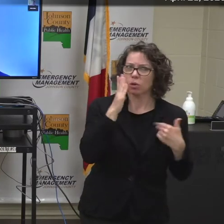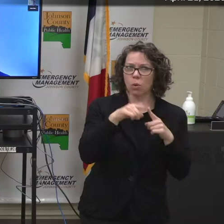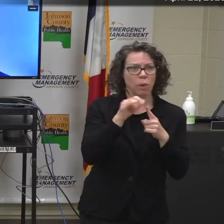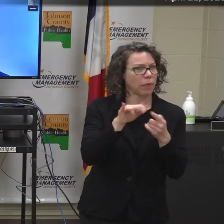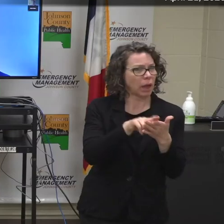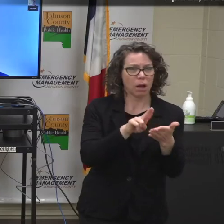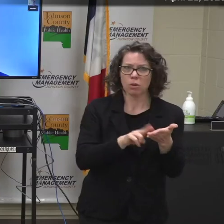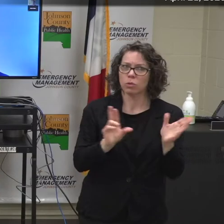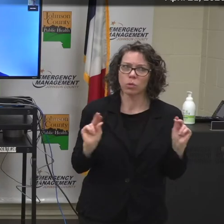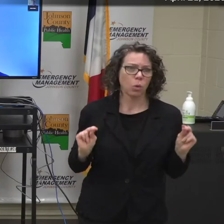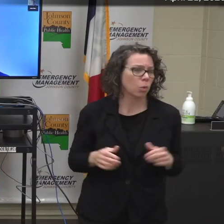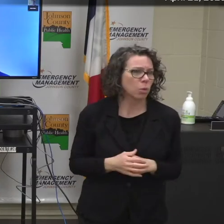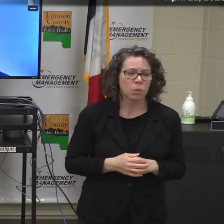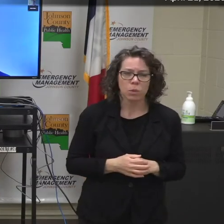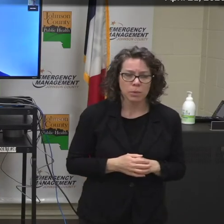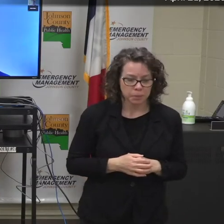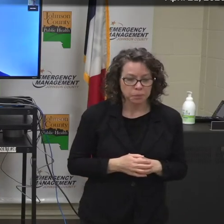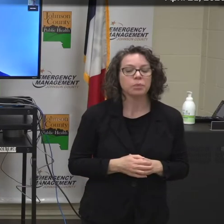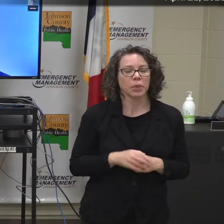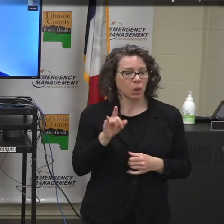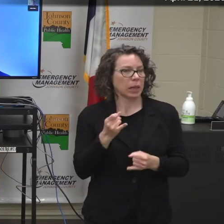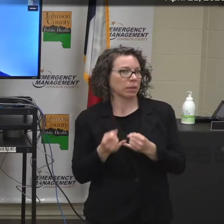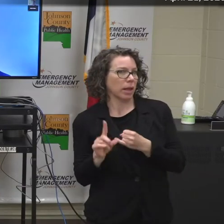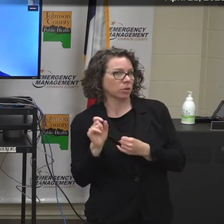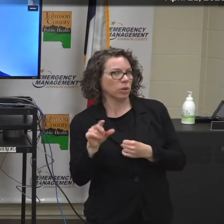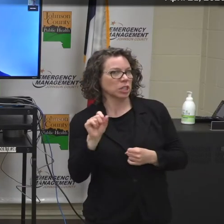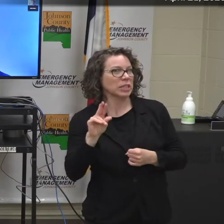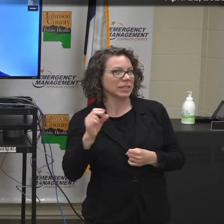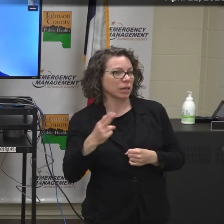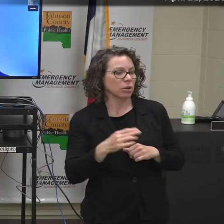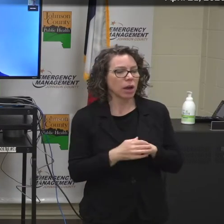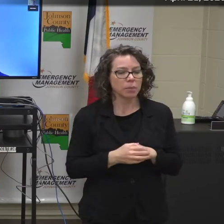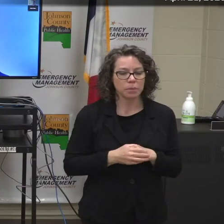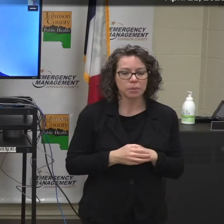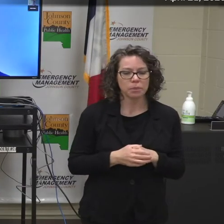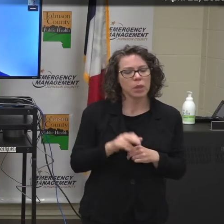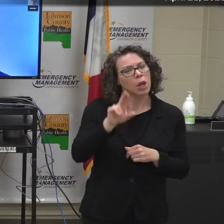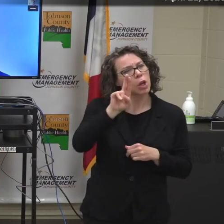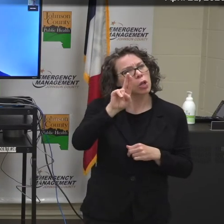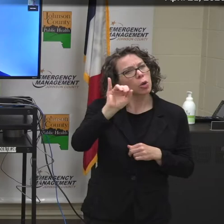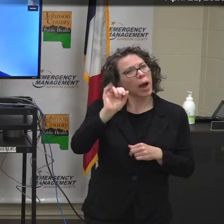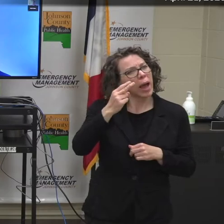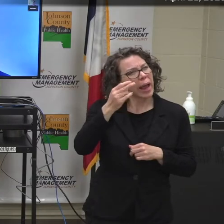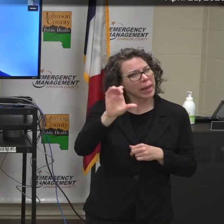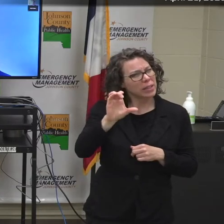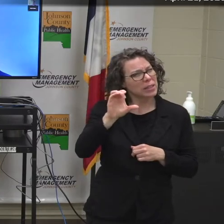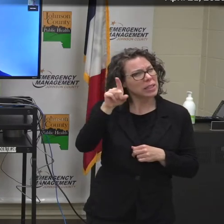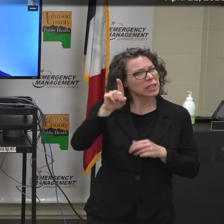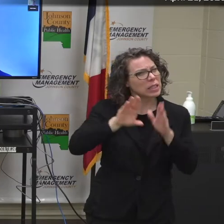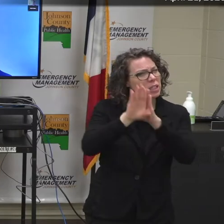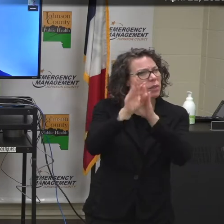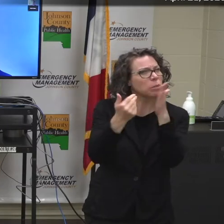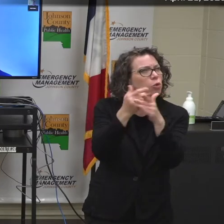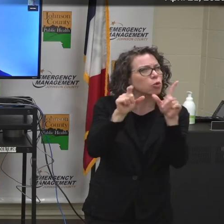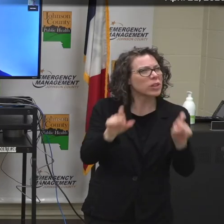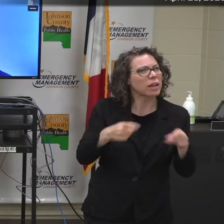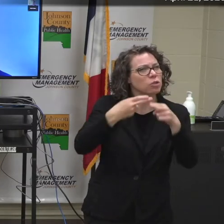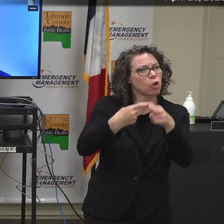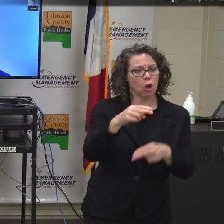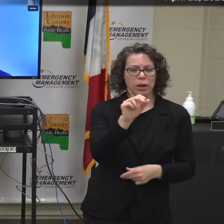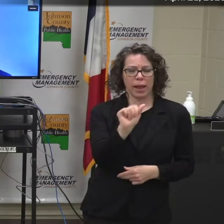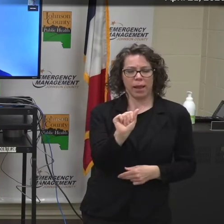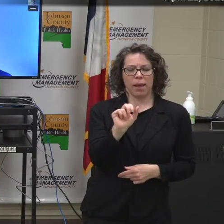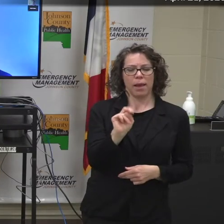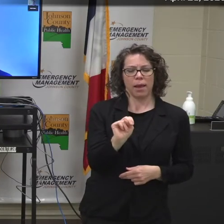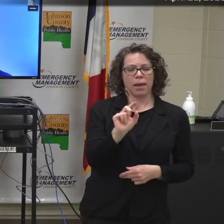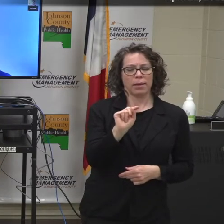One last question from Sarah. Is UIHC exploring antibody testing? And if so, what is the importance of antibody